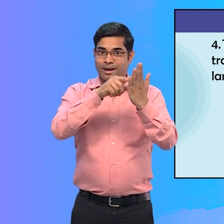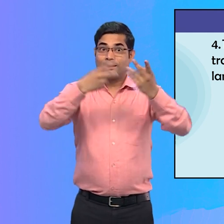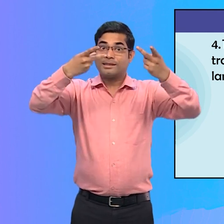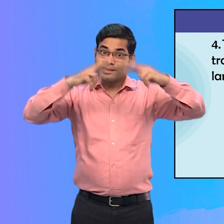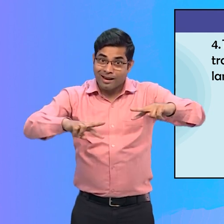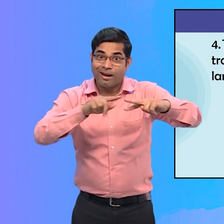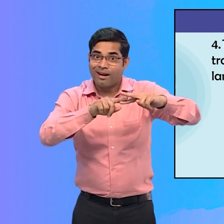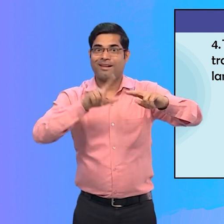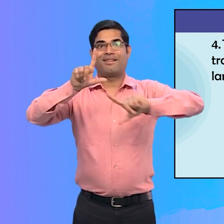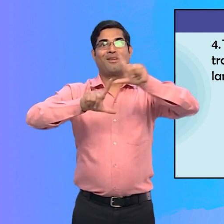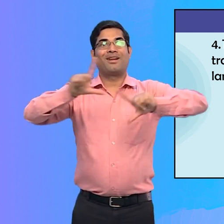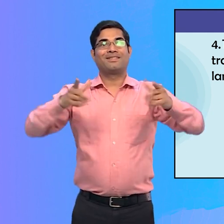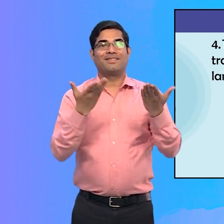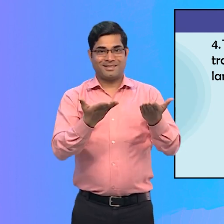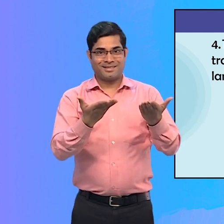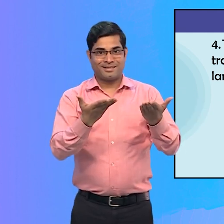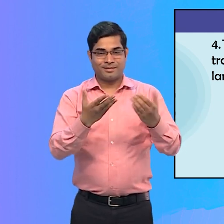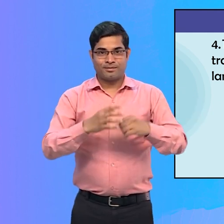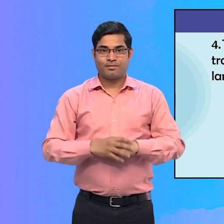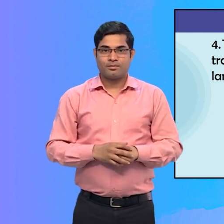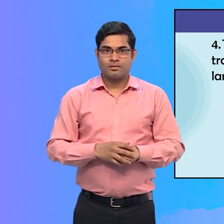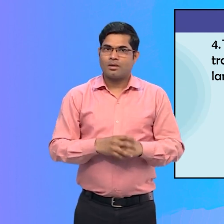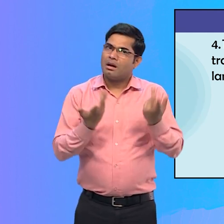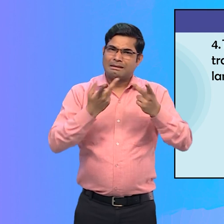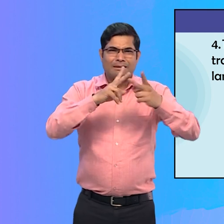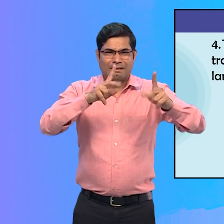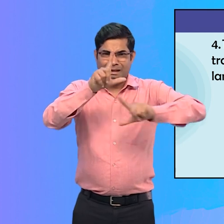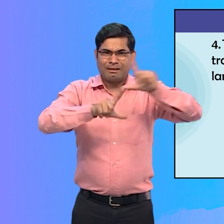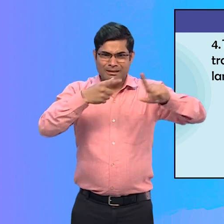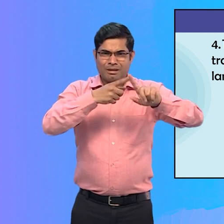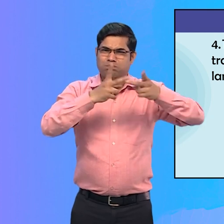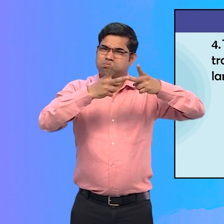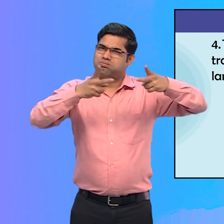and helps and better understanding.